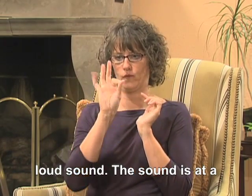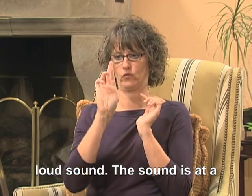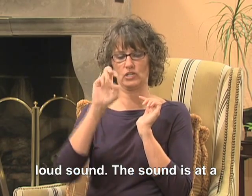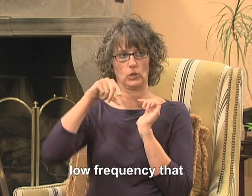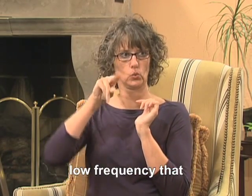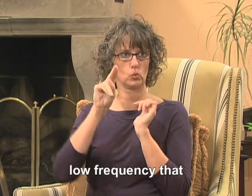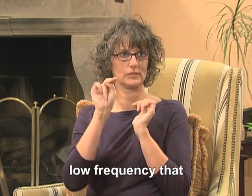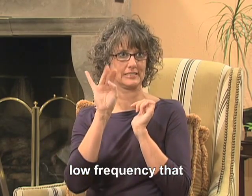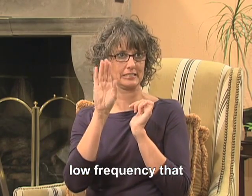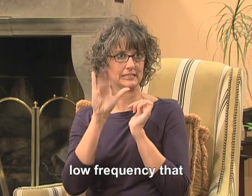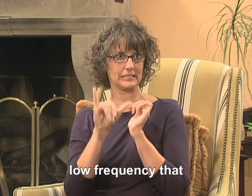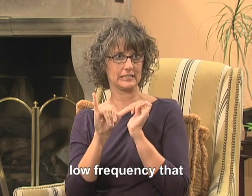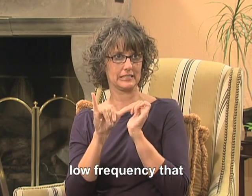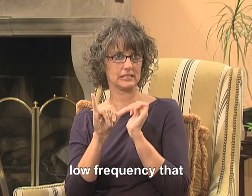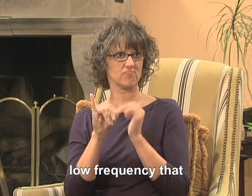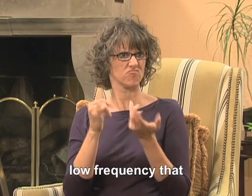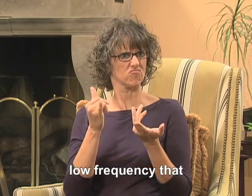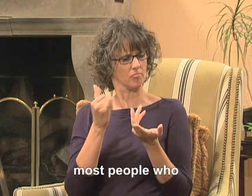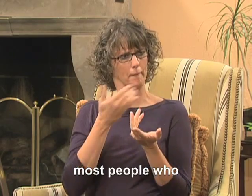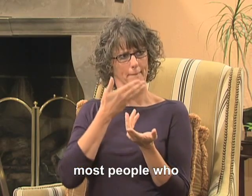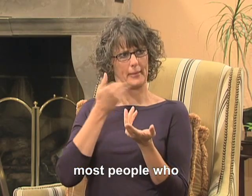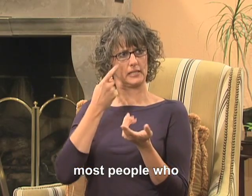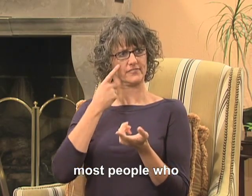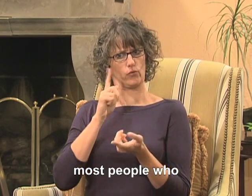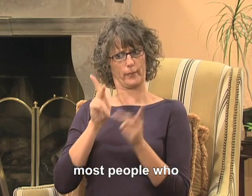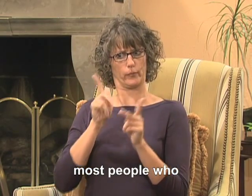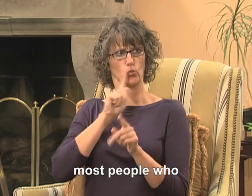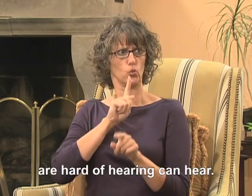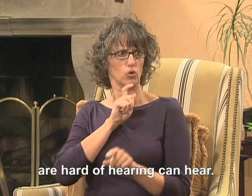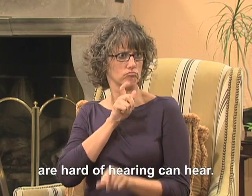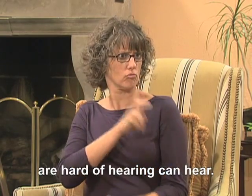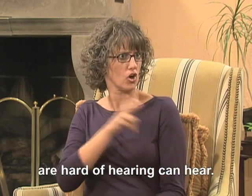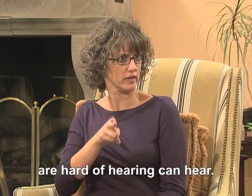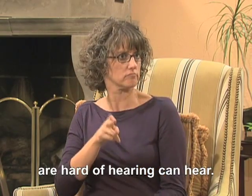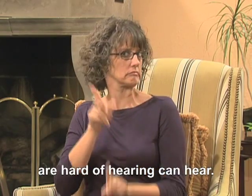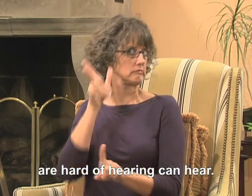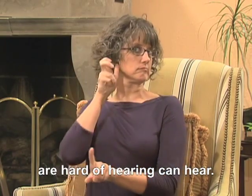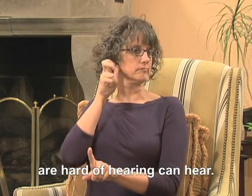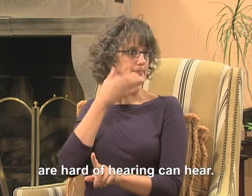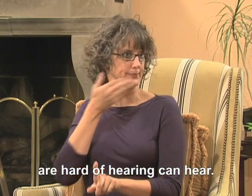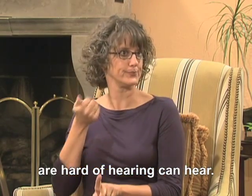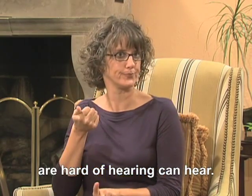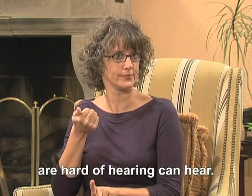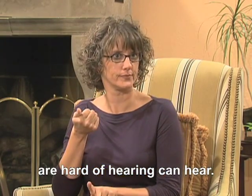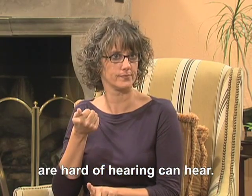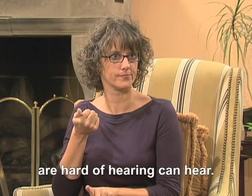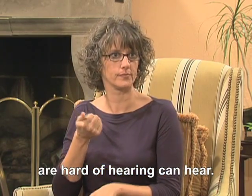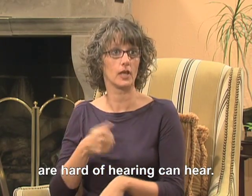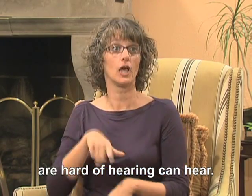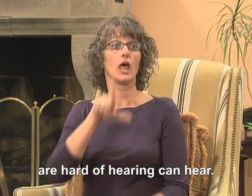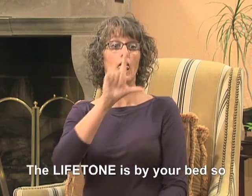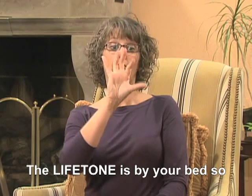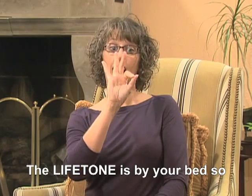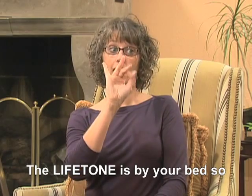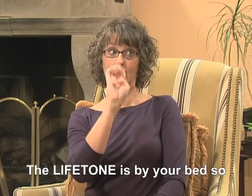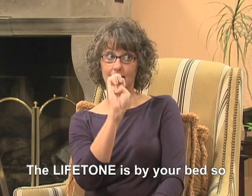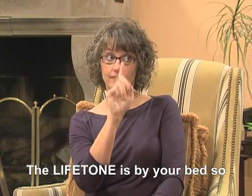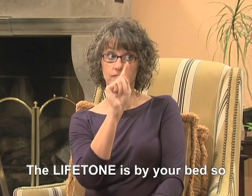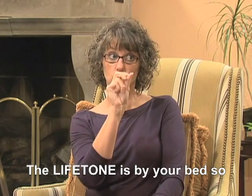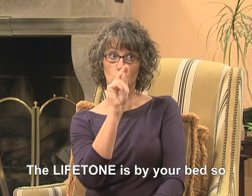at a low frequency that most people who are hard of hearing can hear. The Lifetone